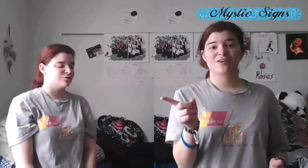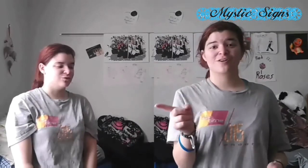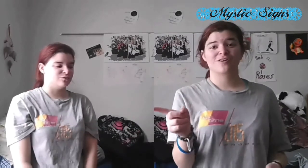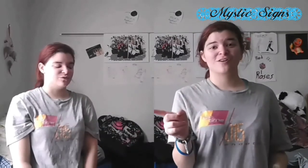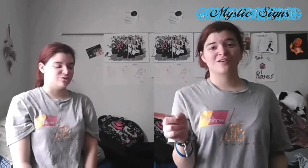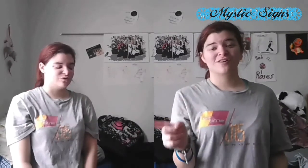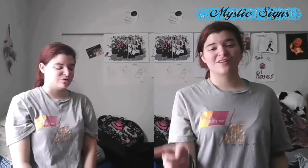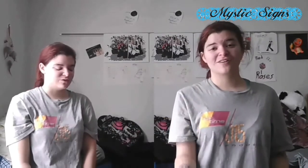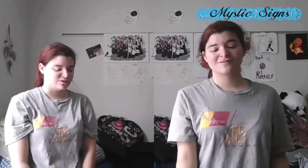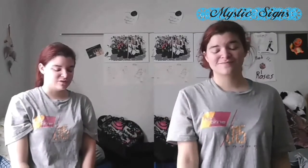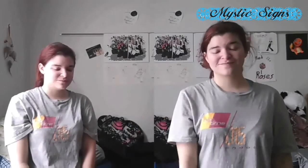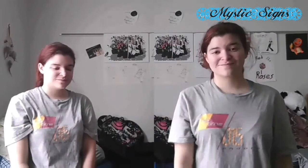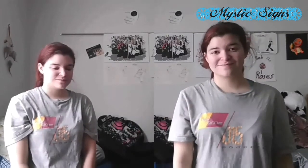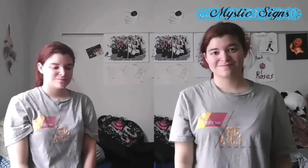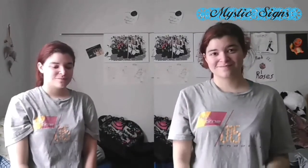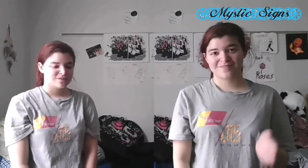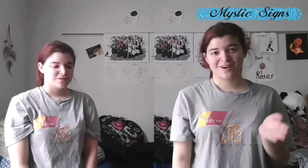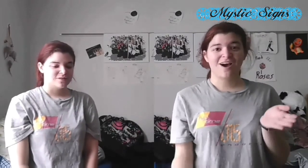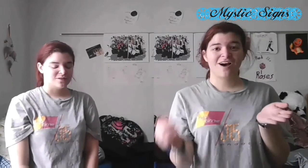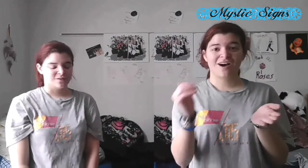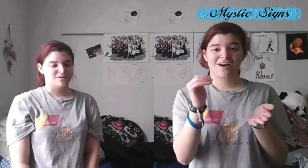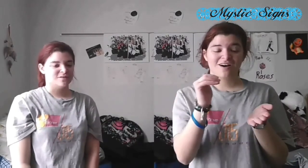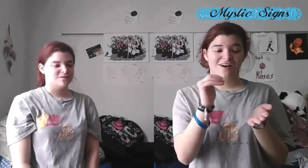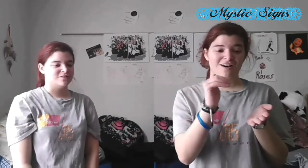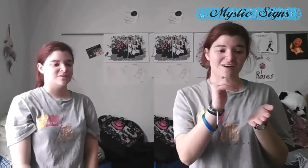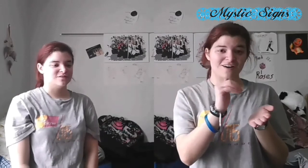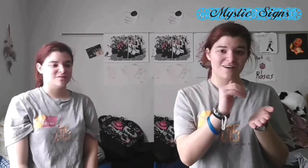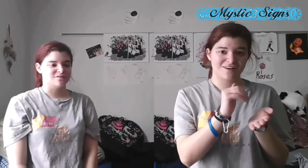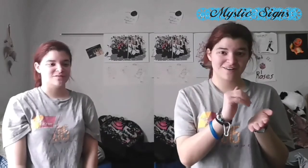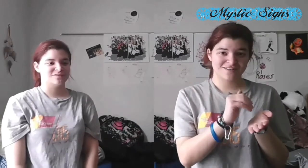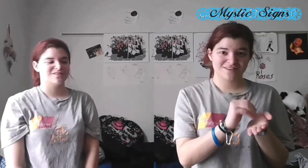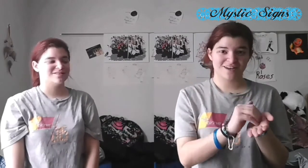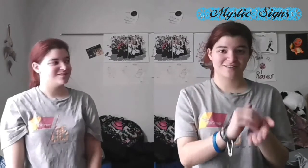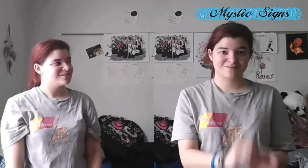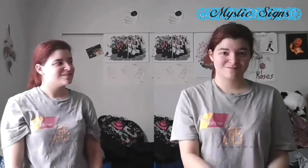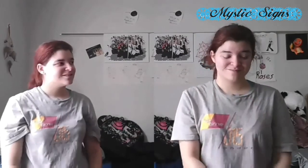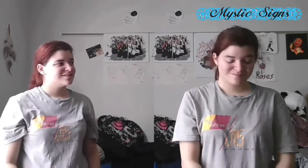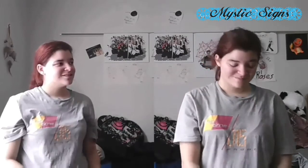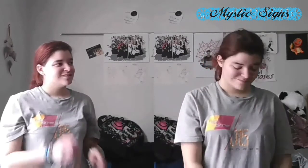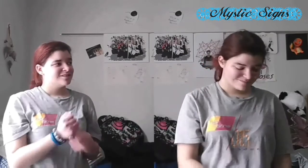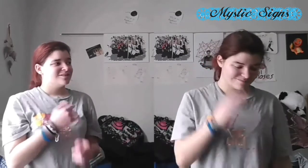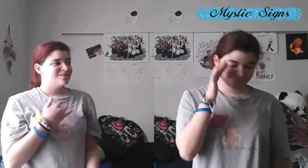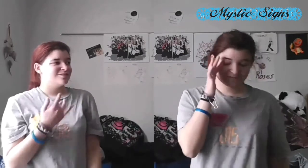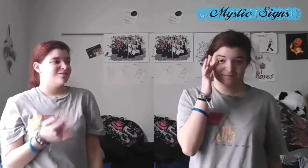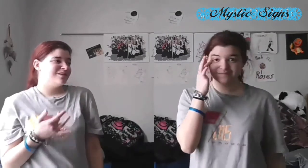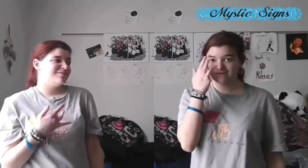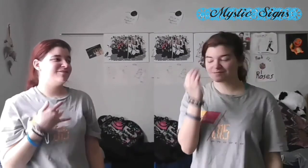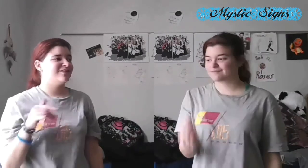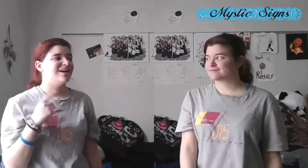again. You're making me feel I was